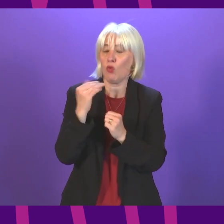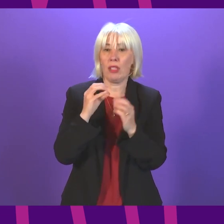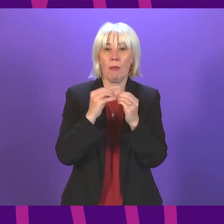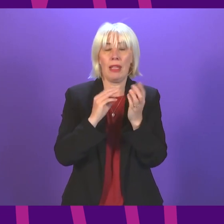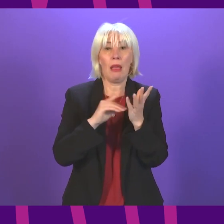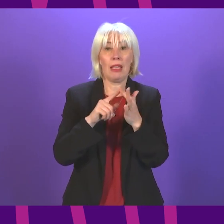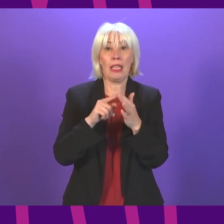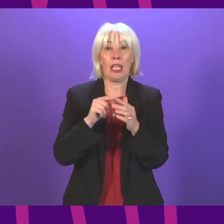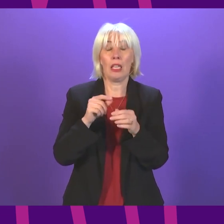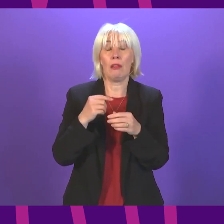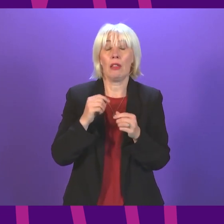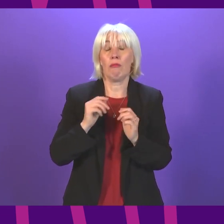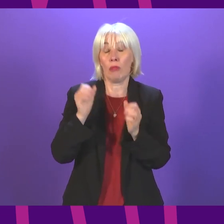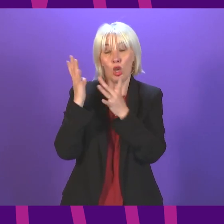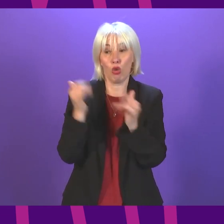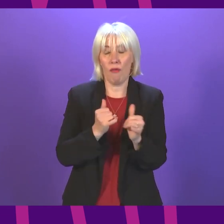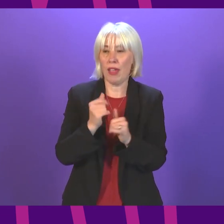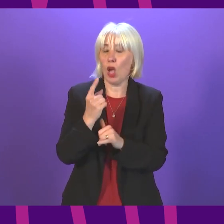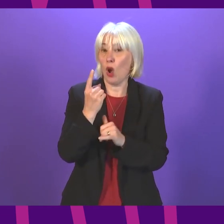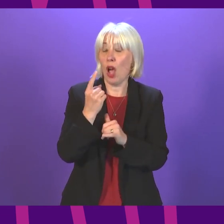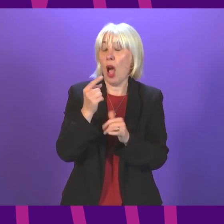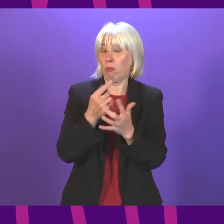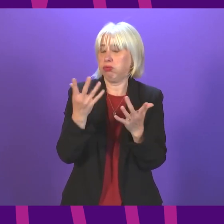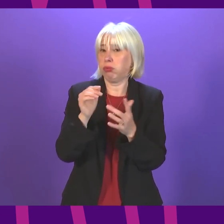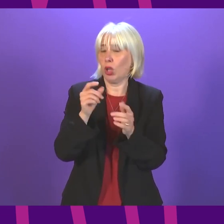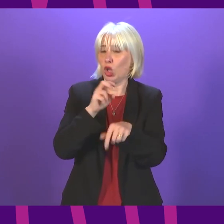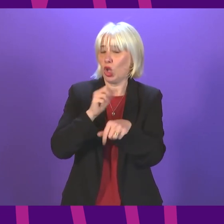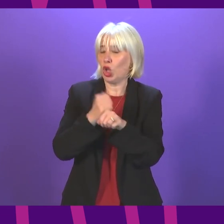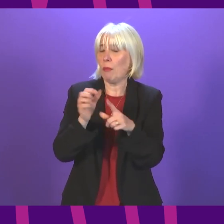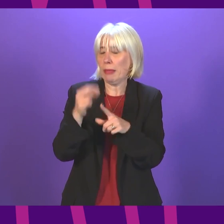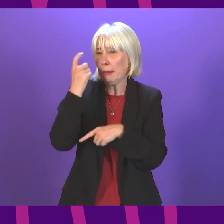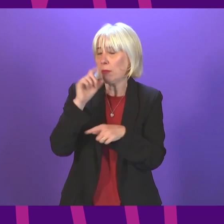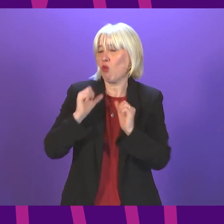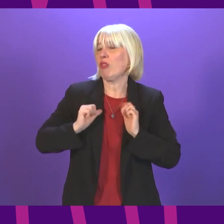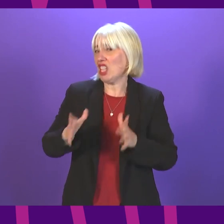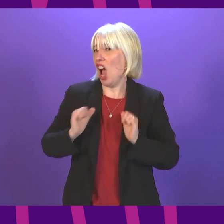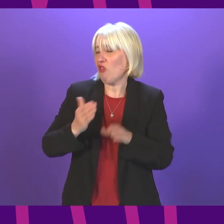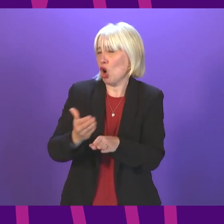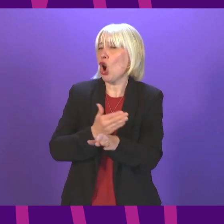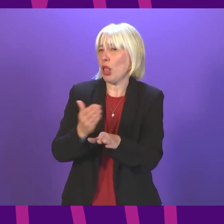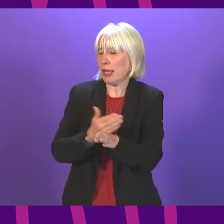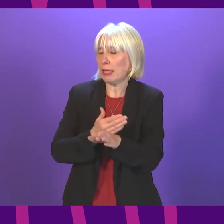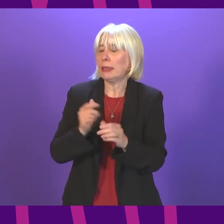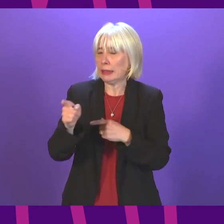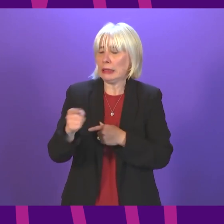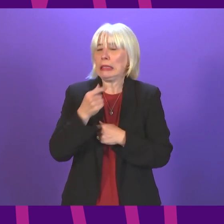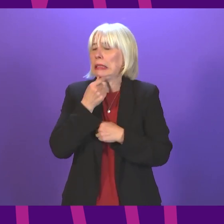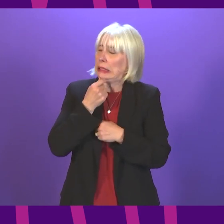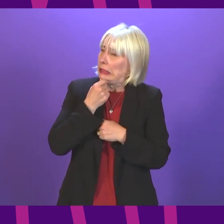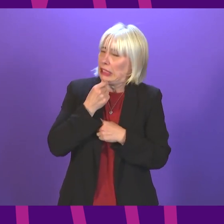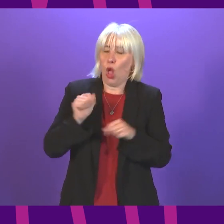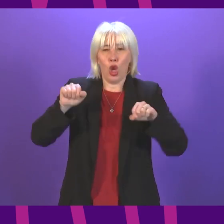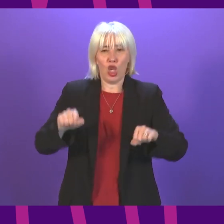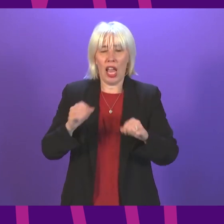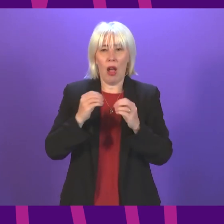third of GPs are considering taking early retirement. And in relation to the government's remobilisation plan, Dr Lewis Morrison, the chair of the BMA in Scotland has said